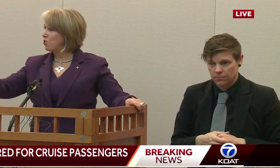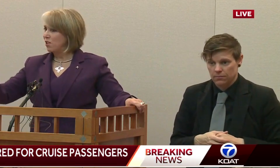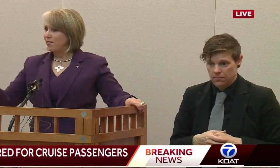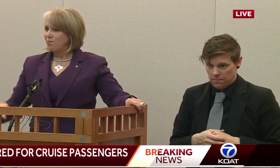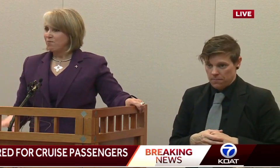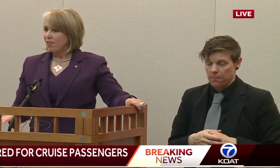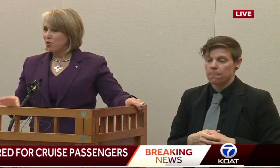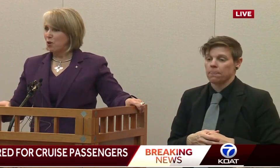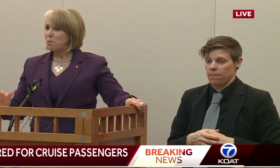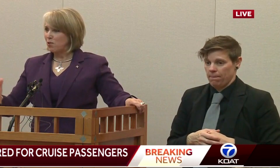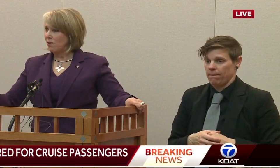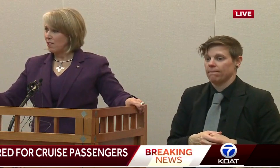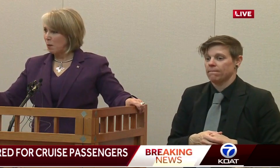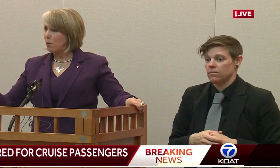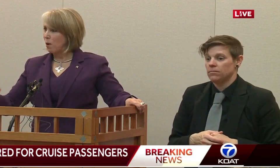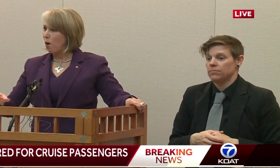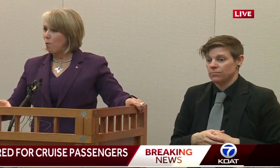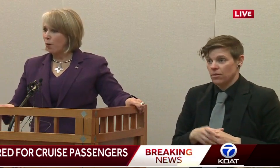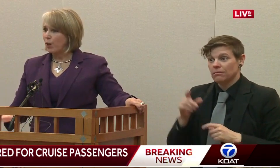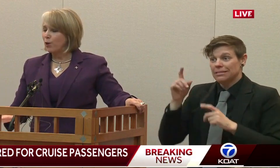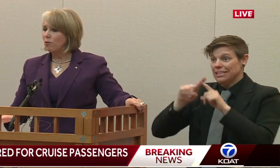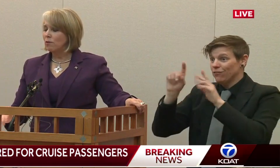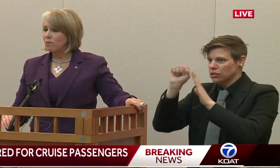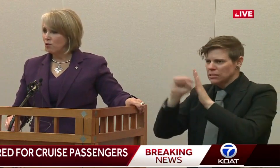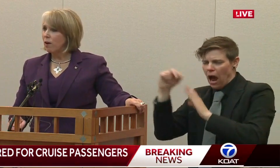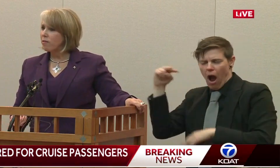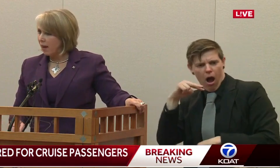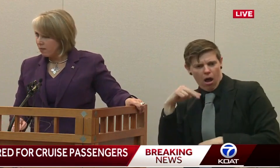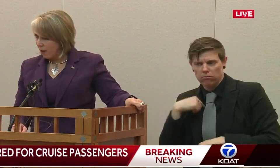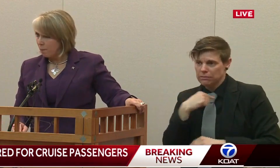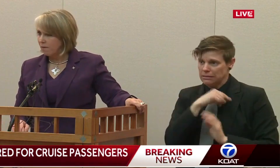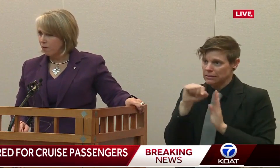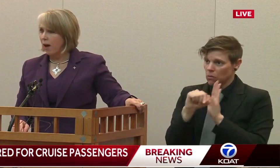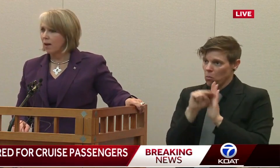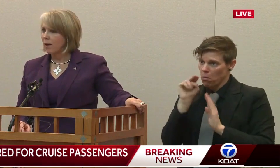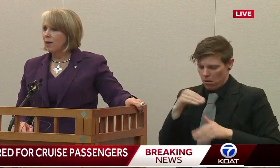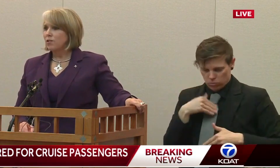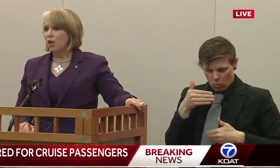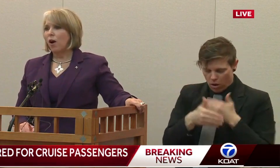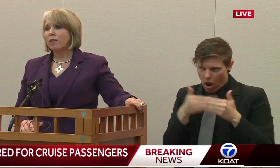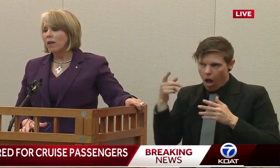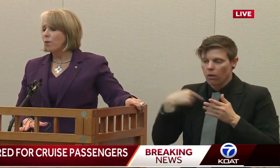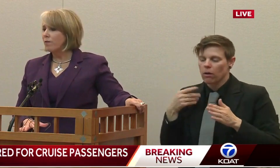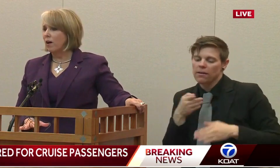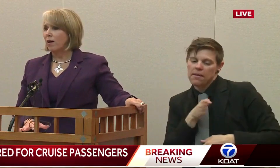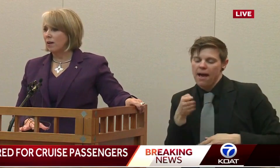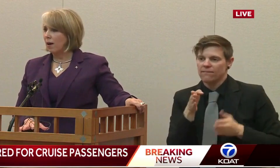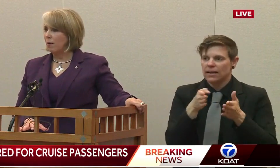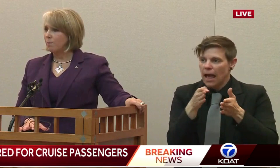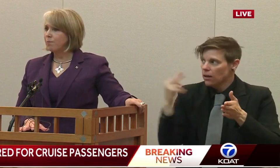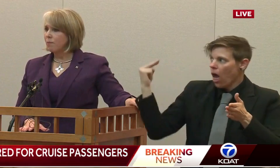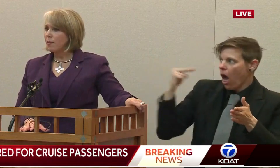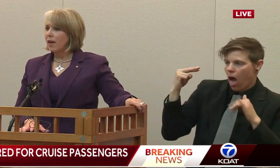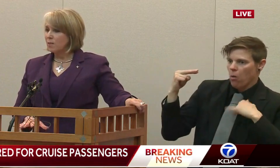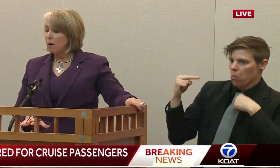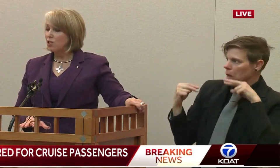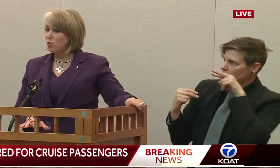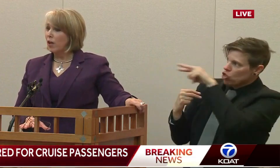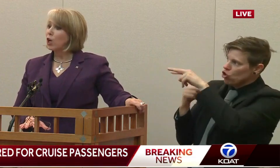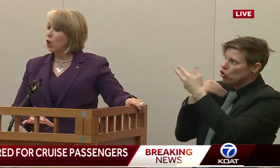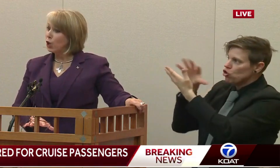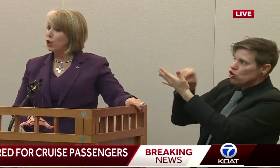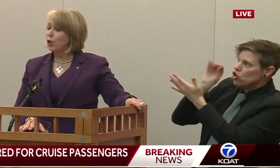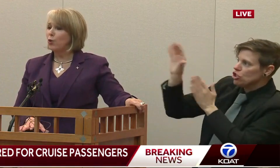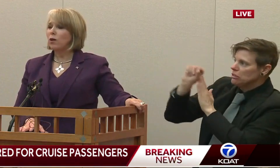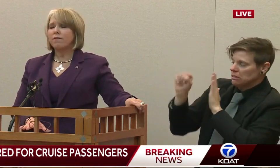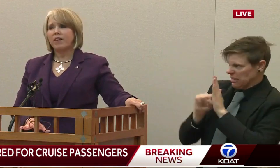these trips and as people come home what we do. So I thank them for that. So I think we've done as much